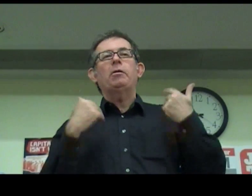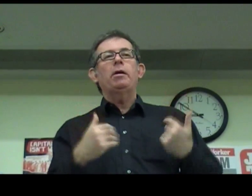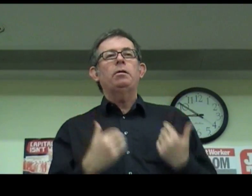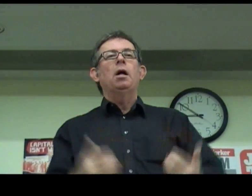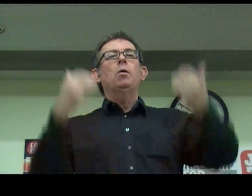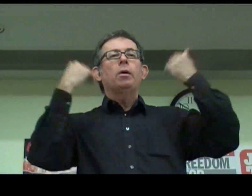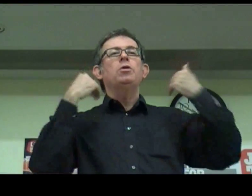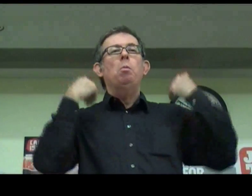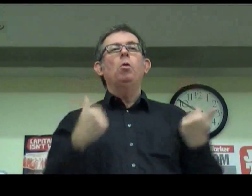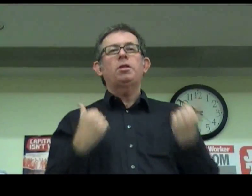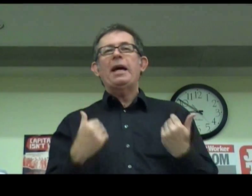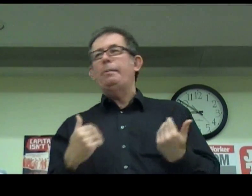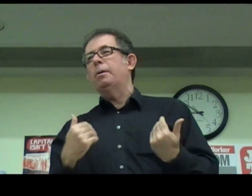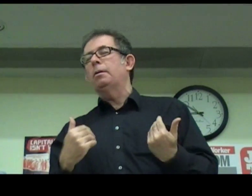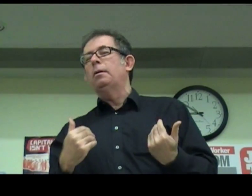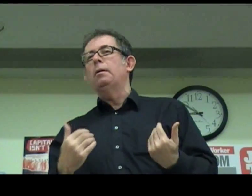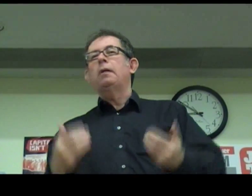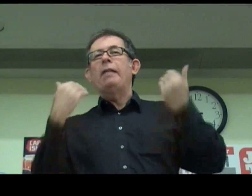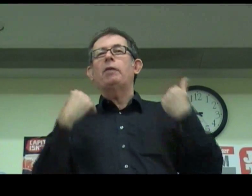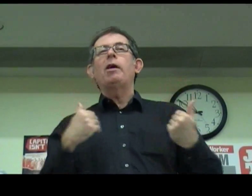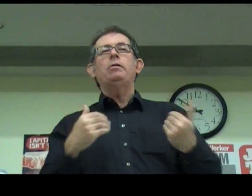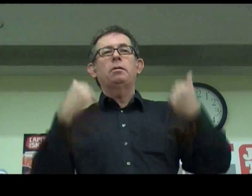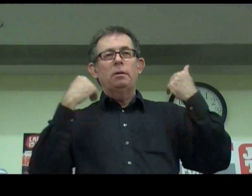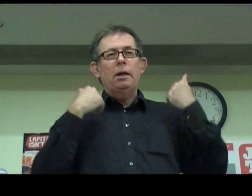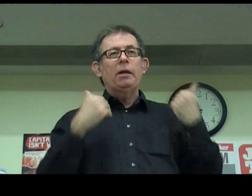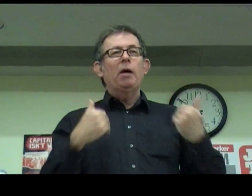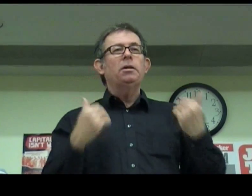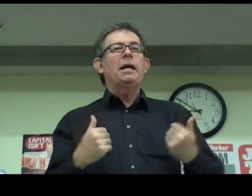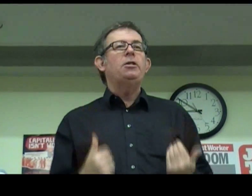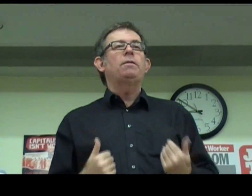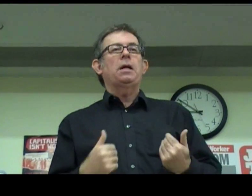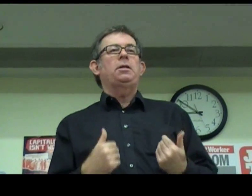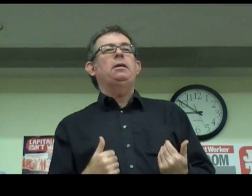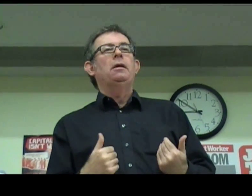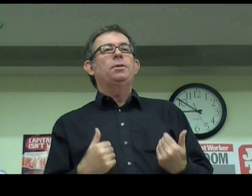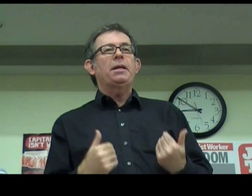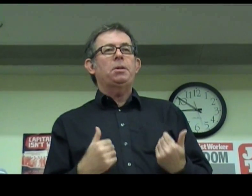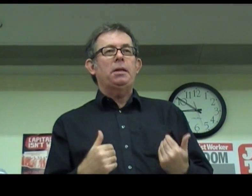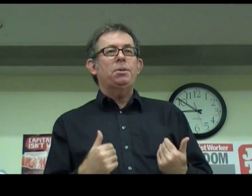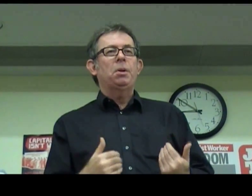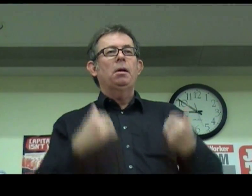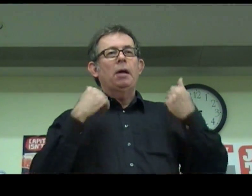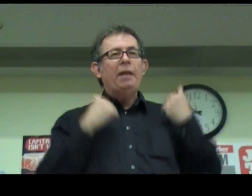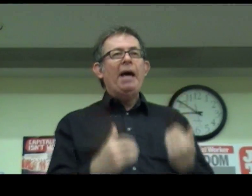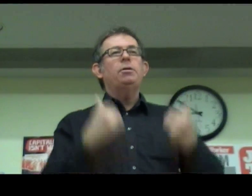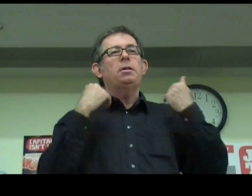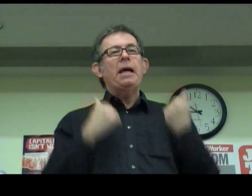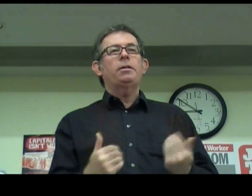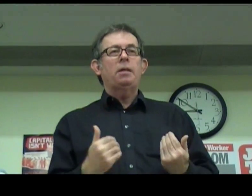growth that was more stable than the growth in the golden age of the 1960s, announced yesterday